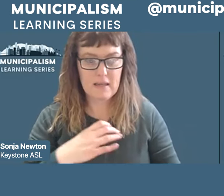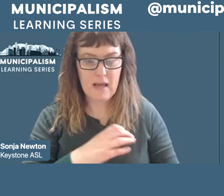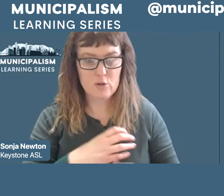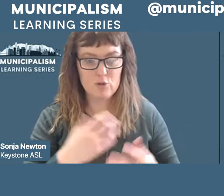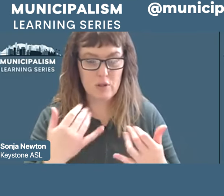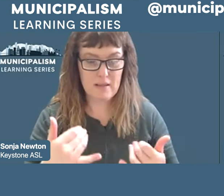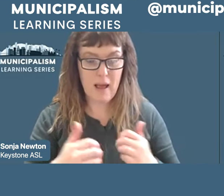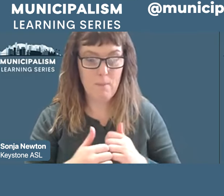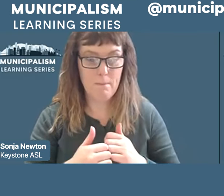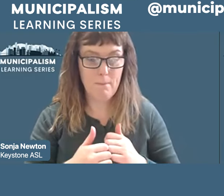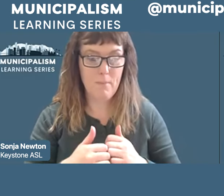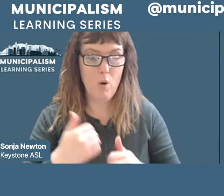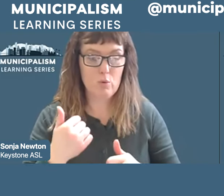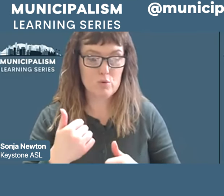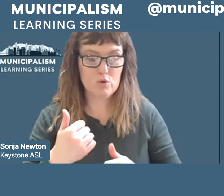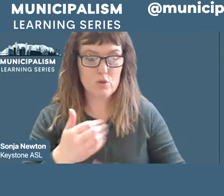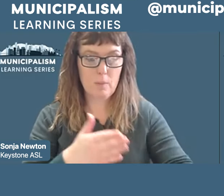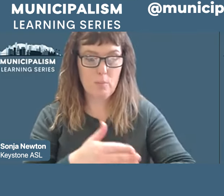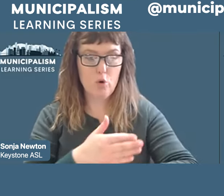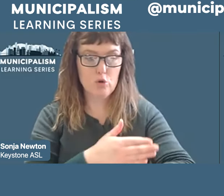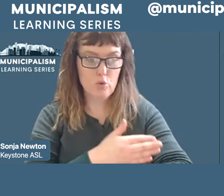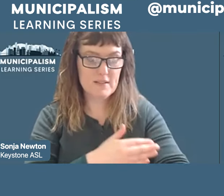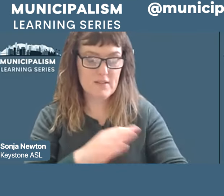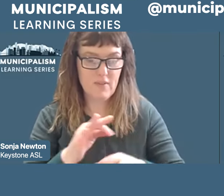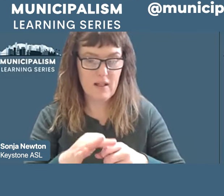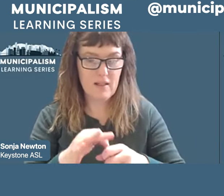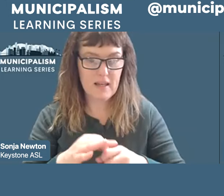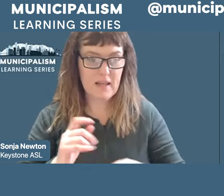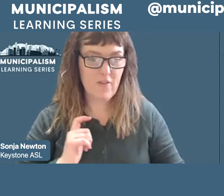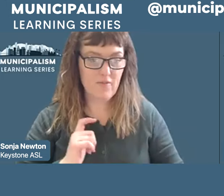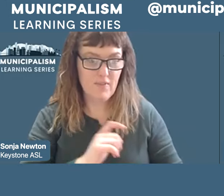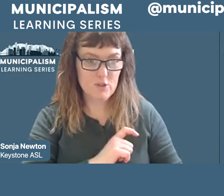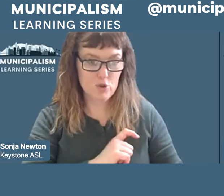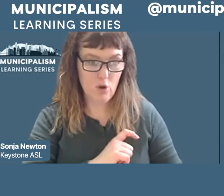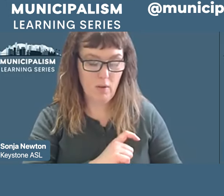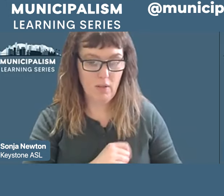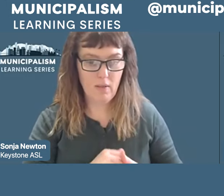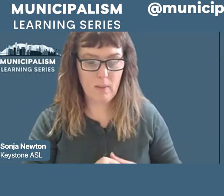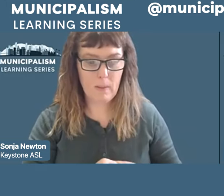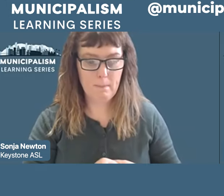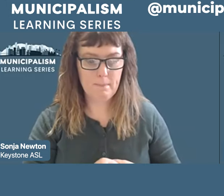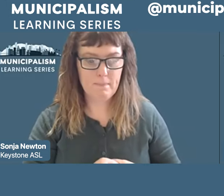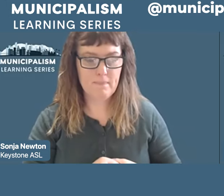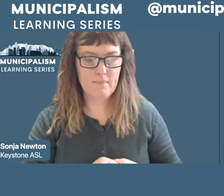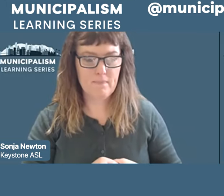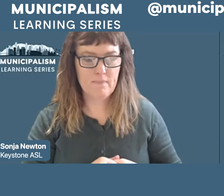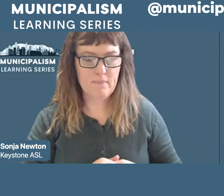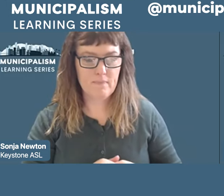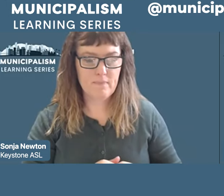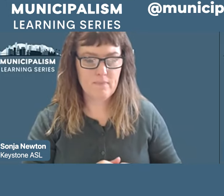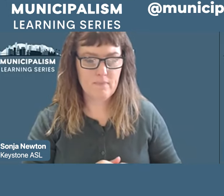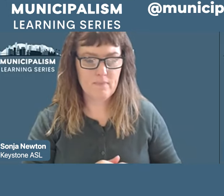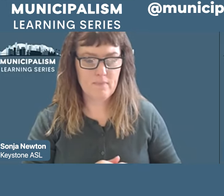elected officials in the city including me in one of these seats I run in 2020 with